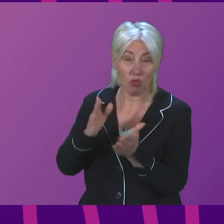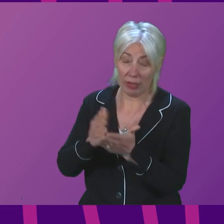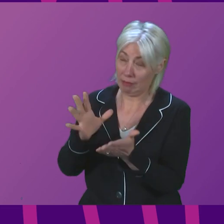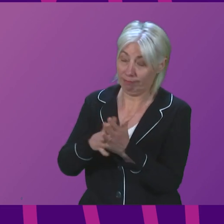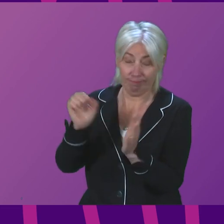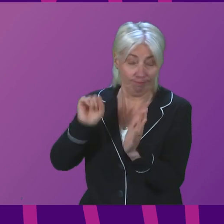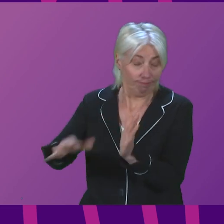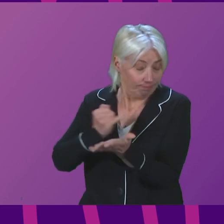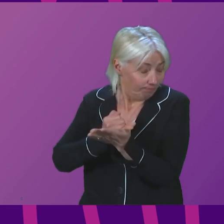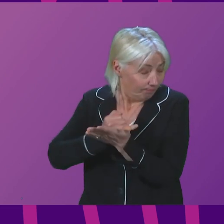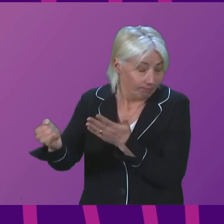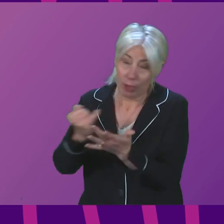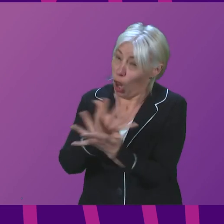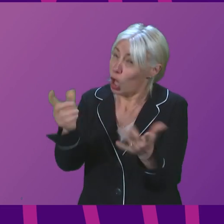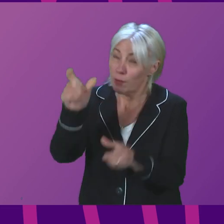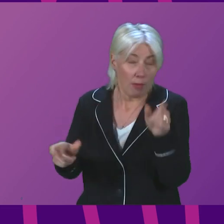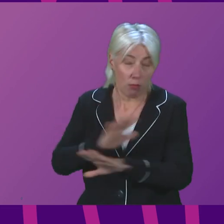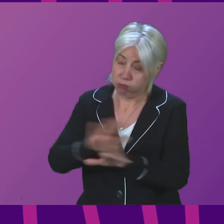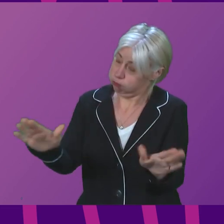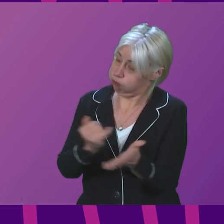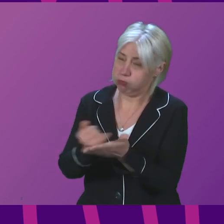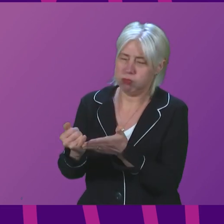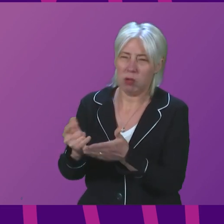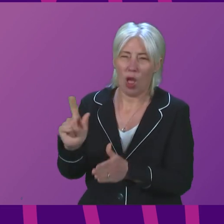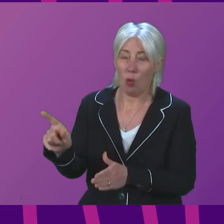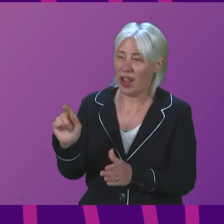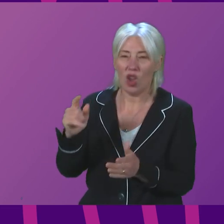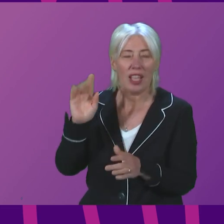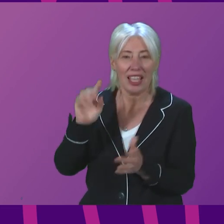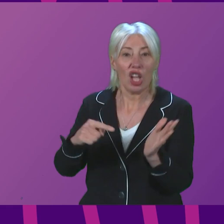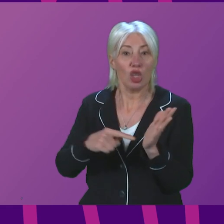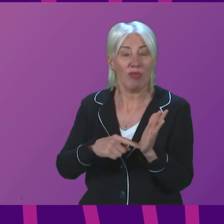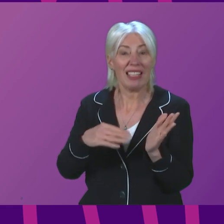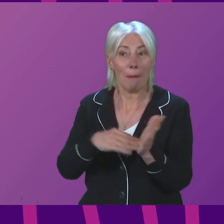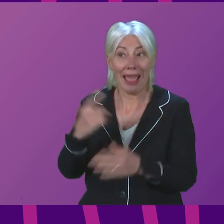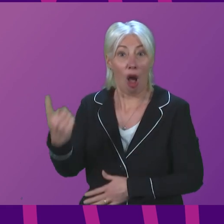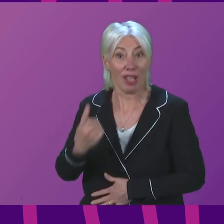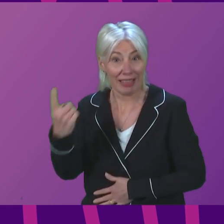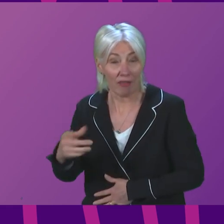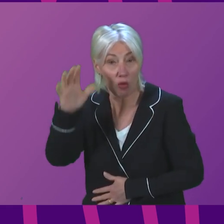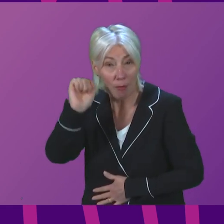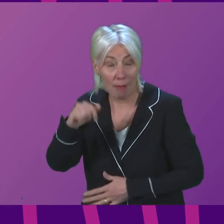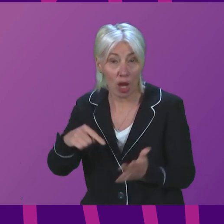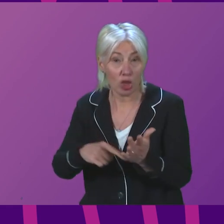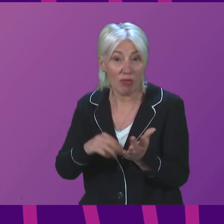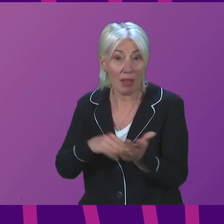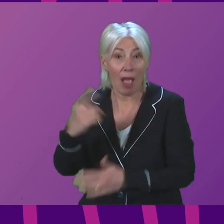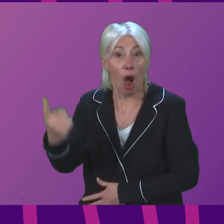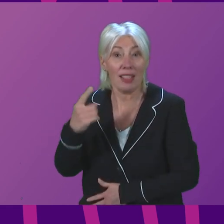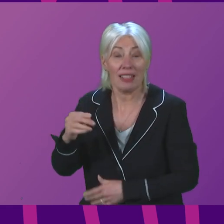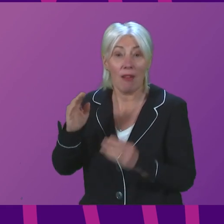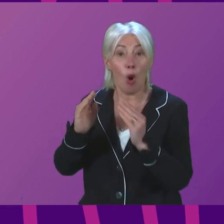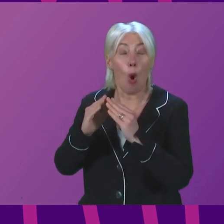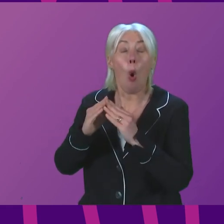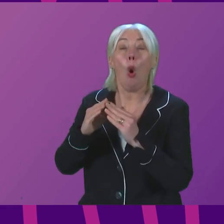by many. When you hear Theresa May stand up in the House of Commons and remember Theresa May was the Home Secretary who sent